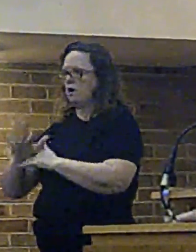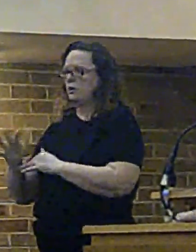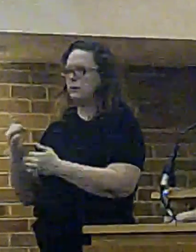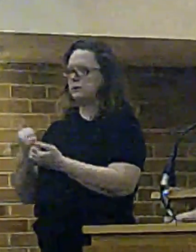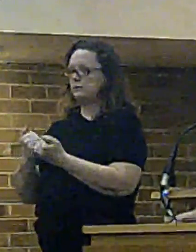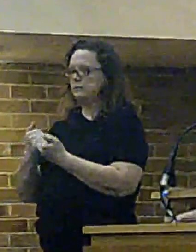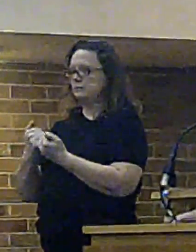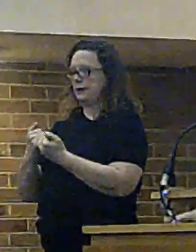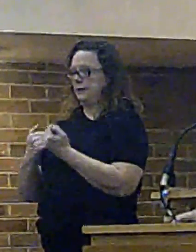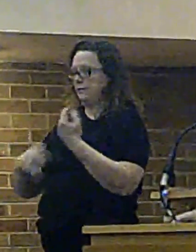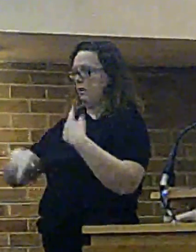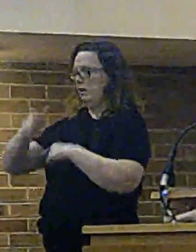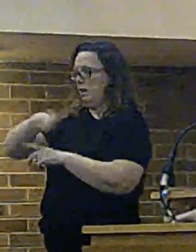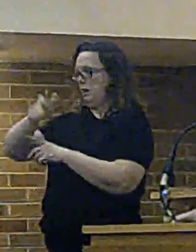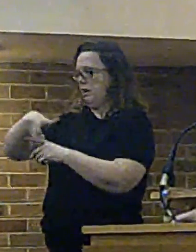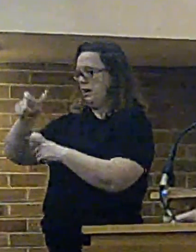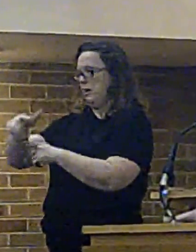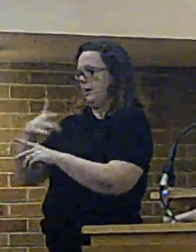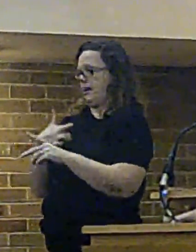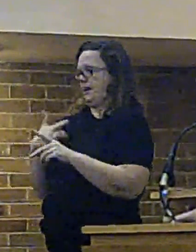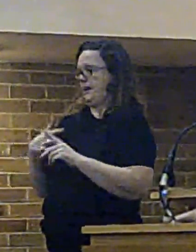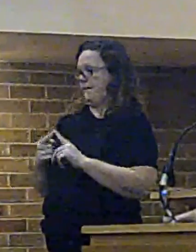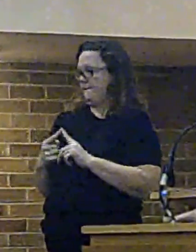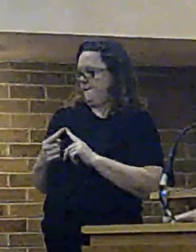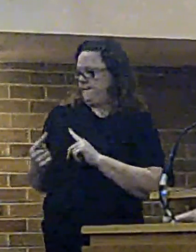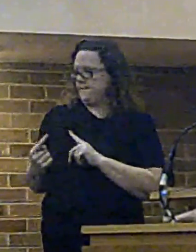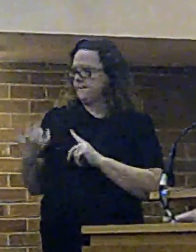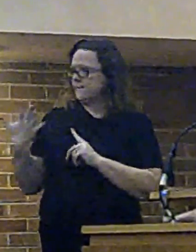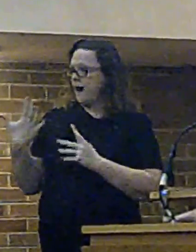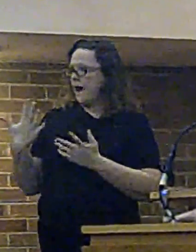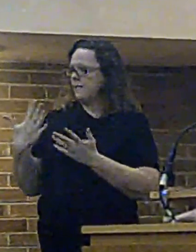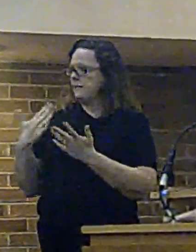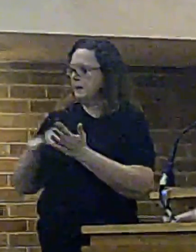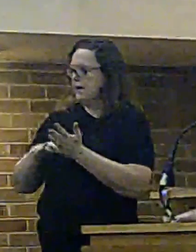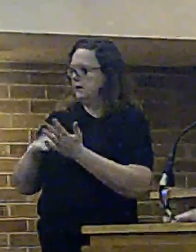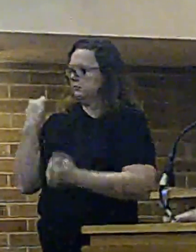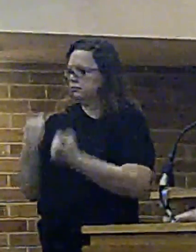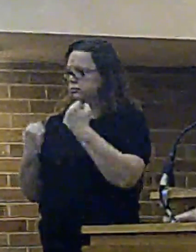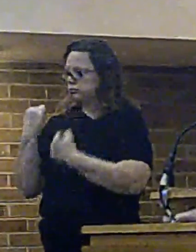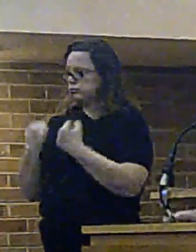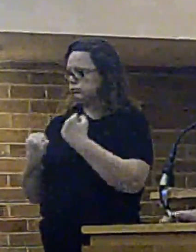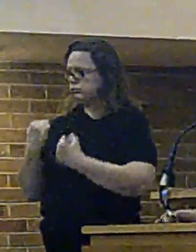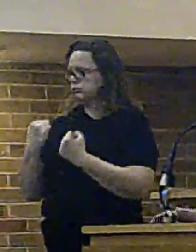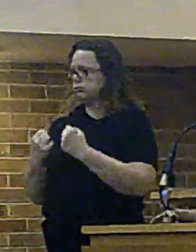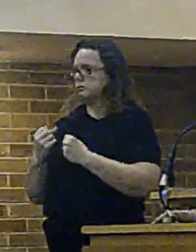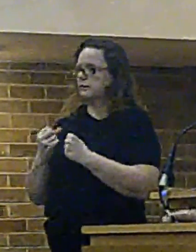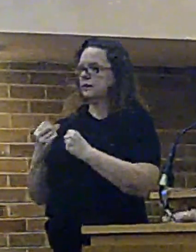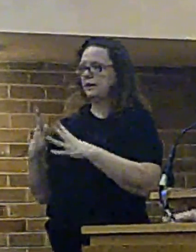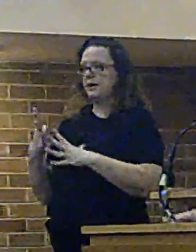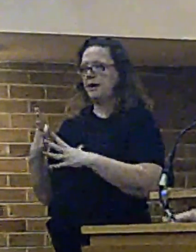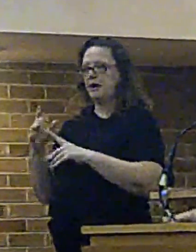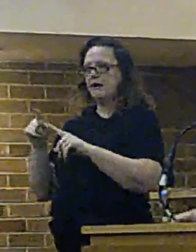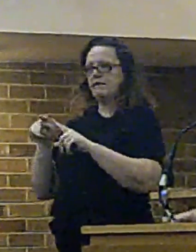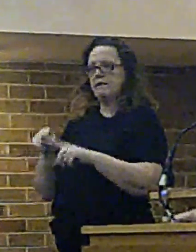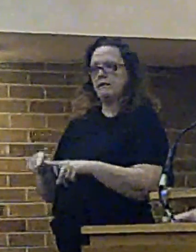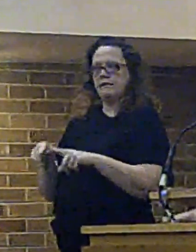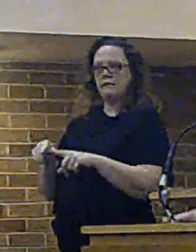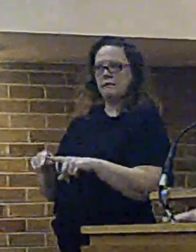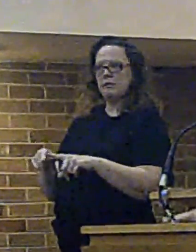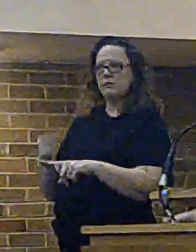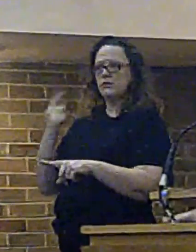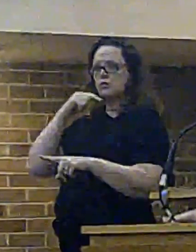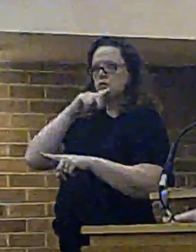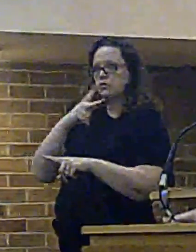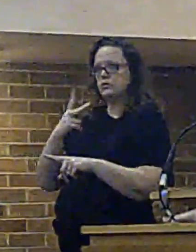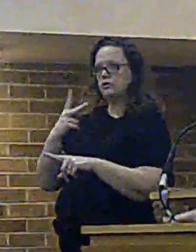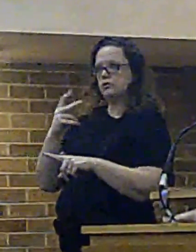of the public who must live within five minutes of a fire station who give up broadly speaking 120